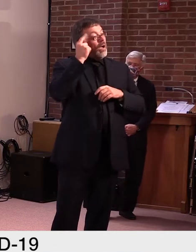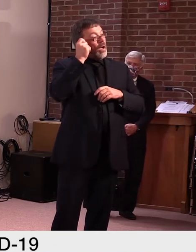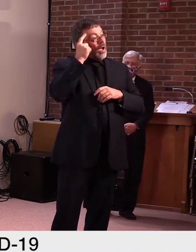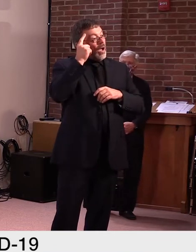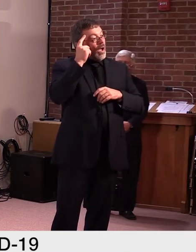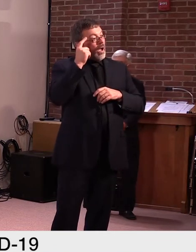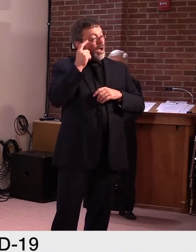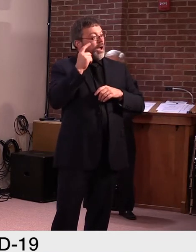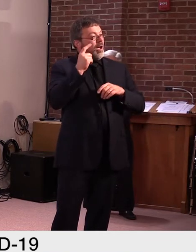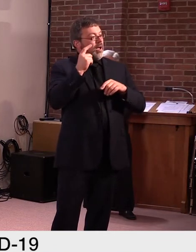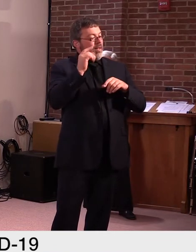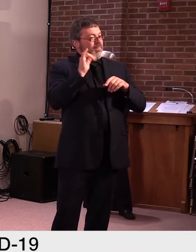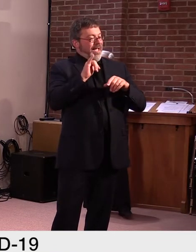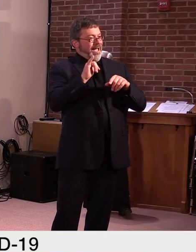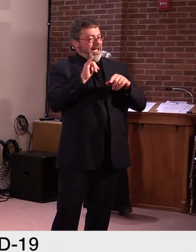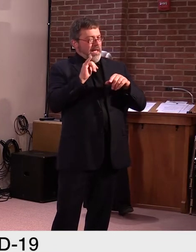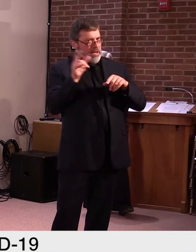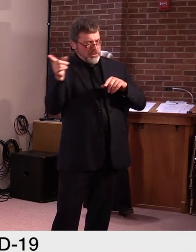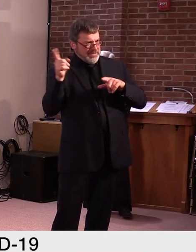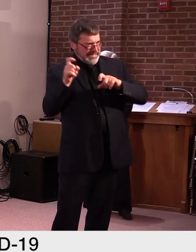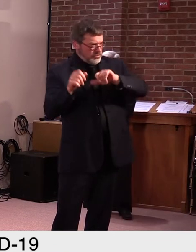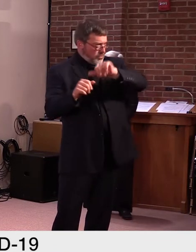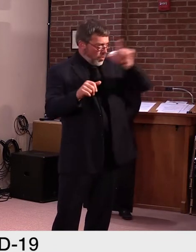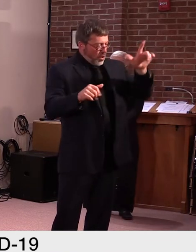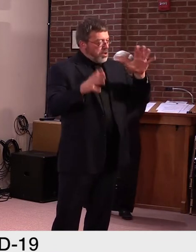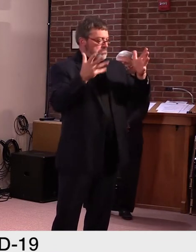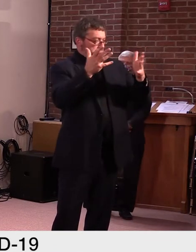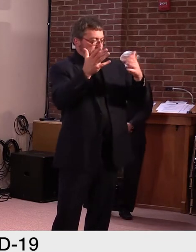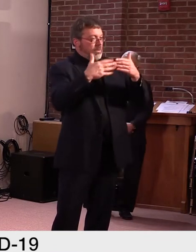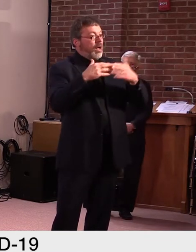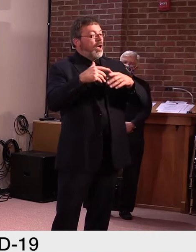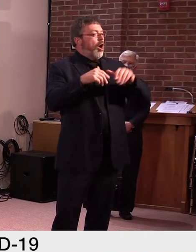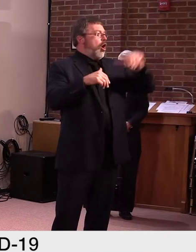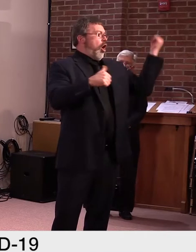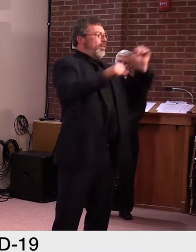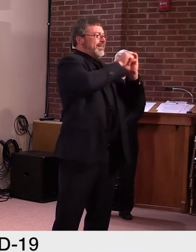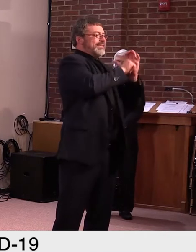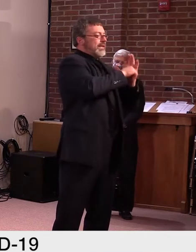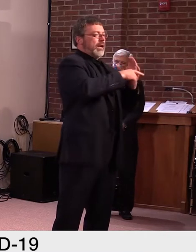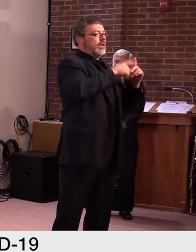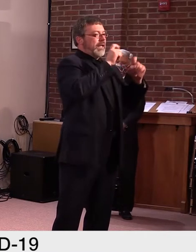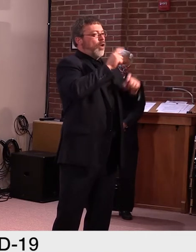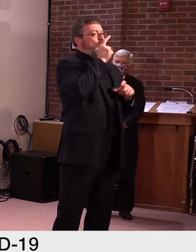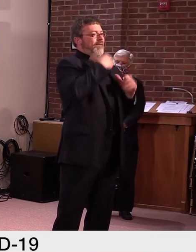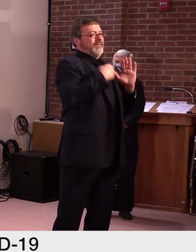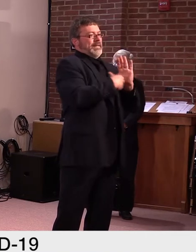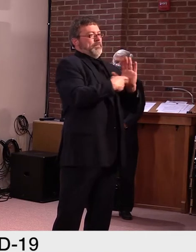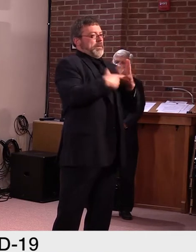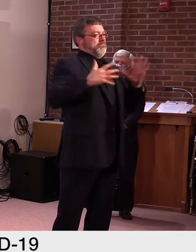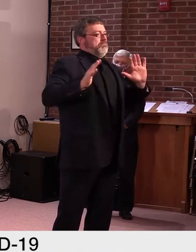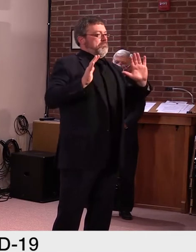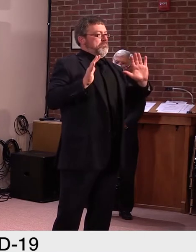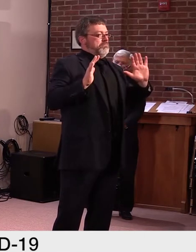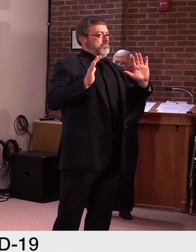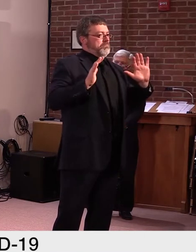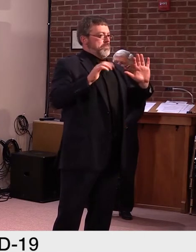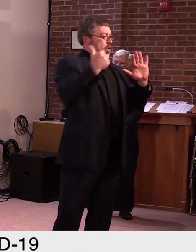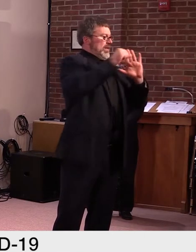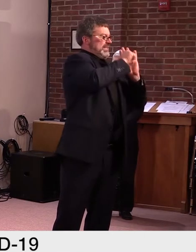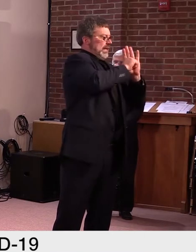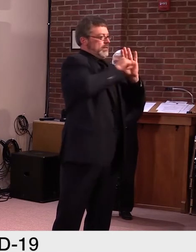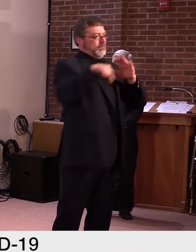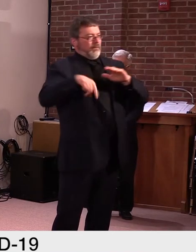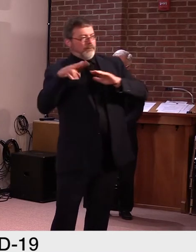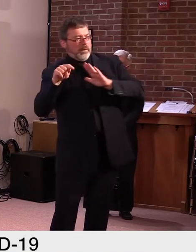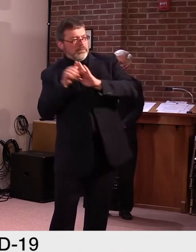So I'm wondering if, uh, your administration is doing any sort of assessment to be able to compare apples to